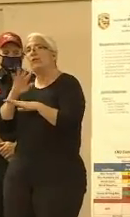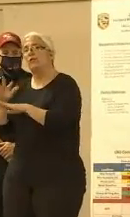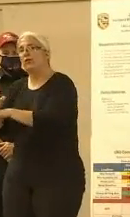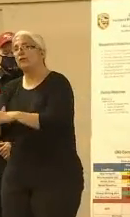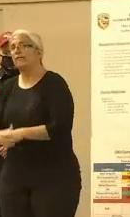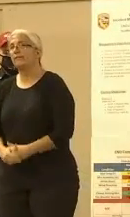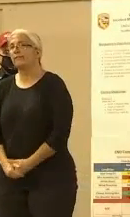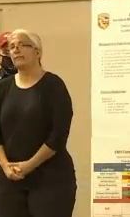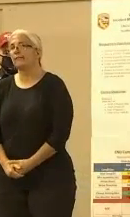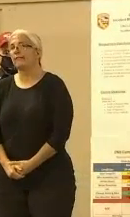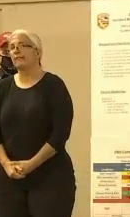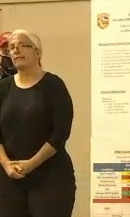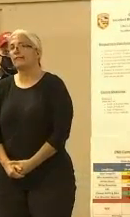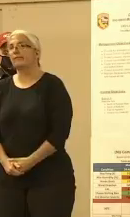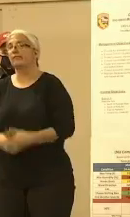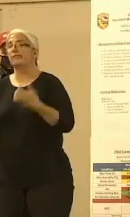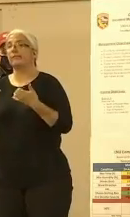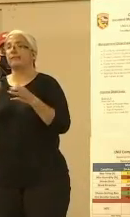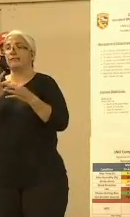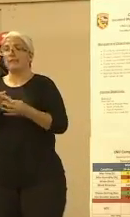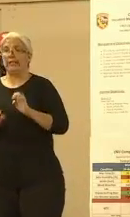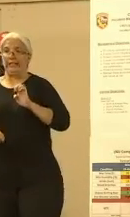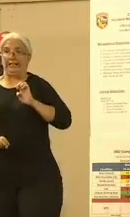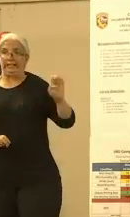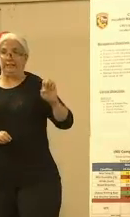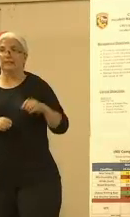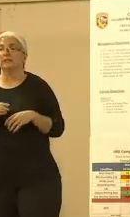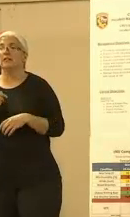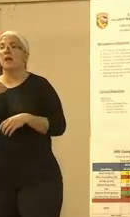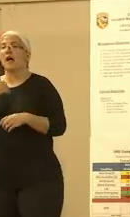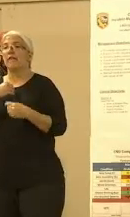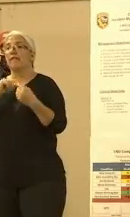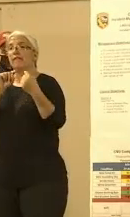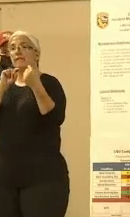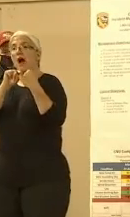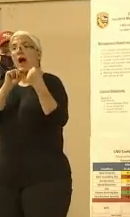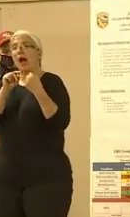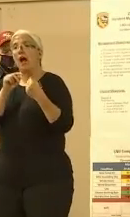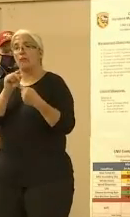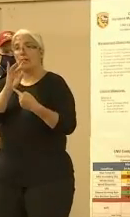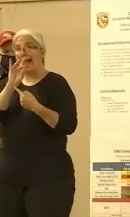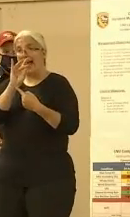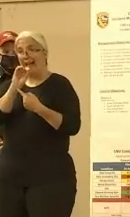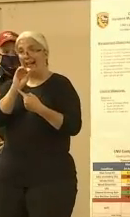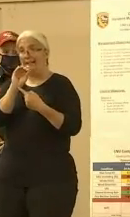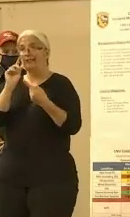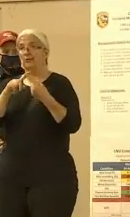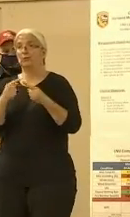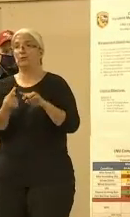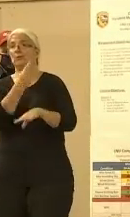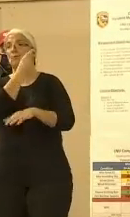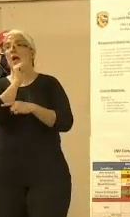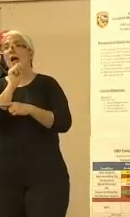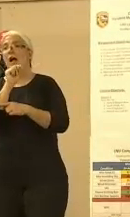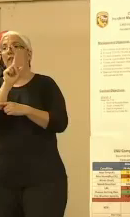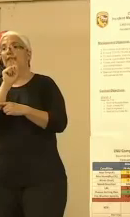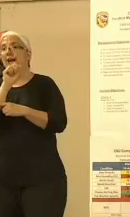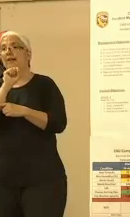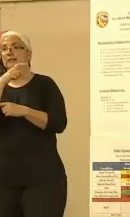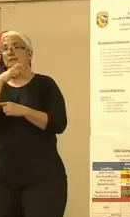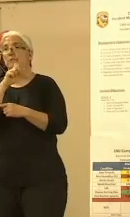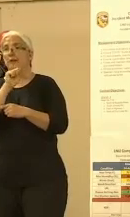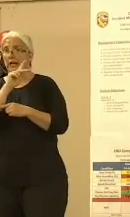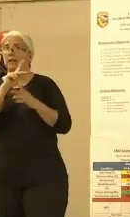Highway 80 up to about Atlas Peak. Fire's looking real good and started repopulation operations. From Atlas Peak, moving up behind Polk